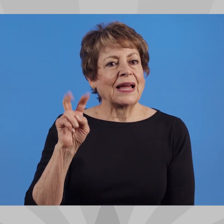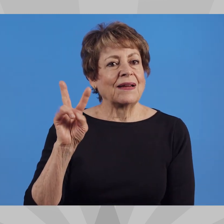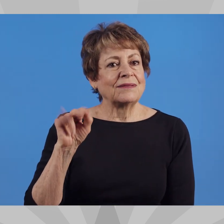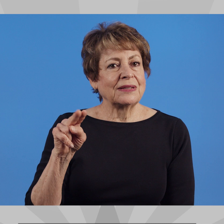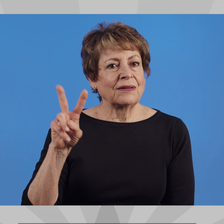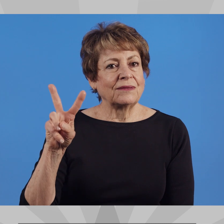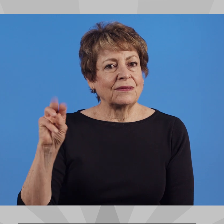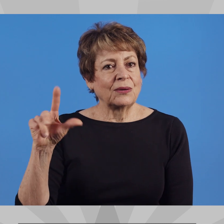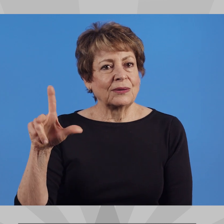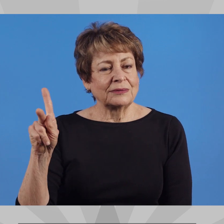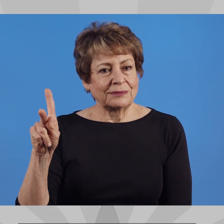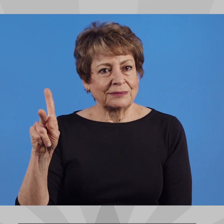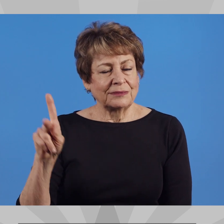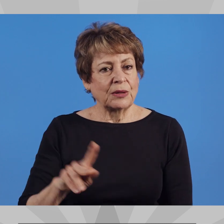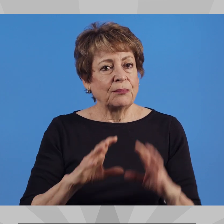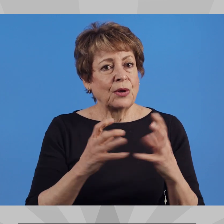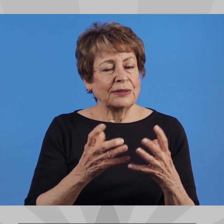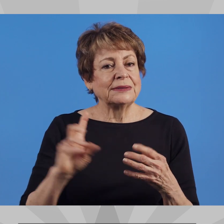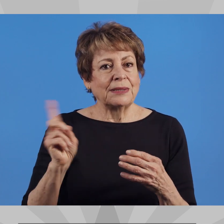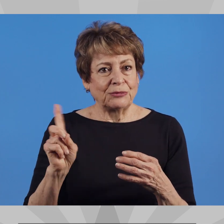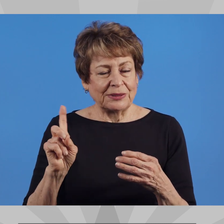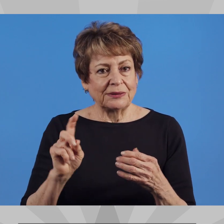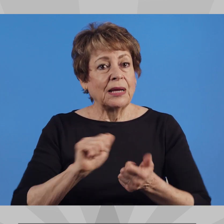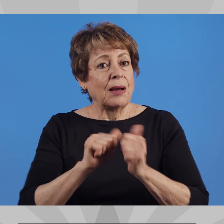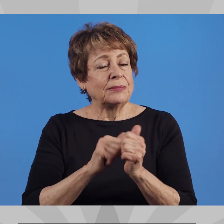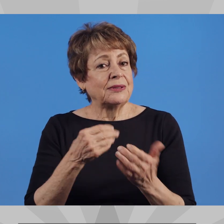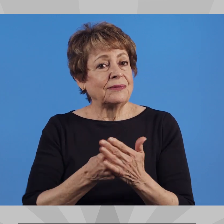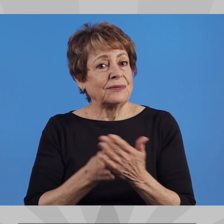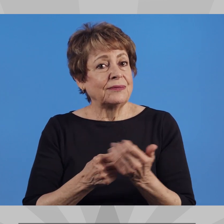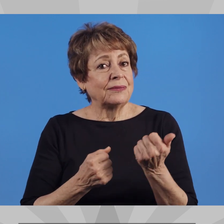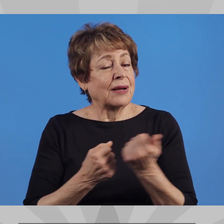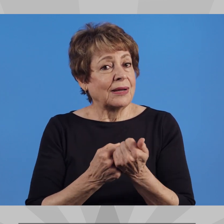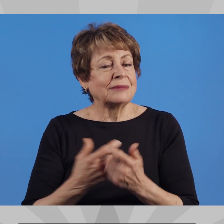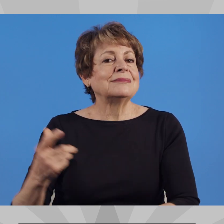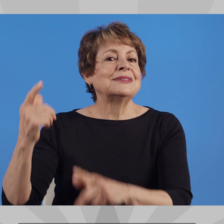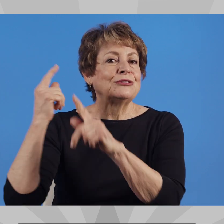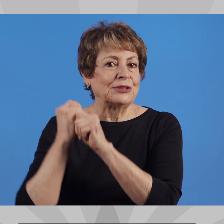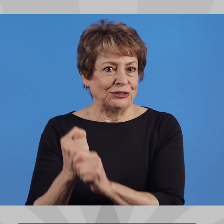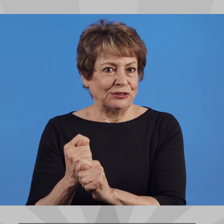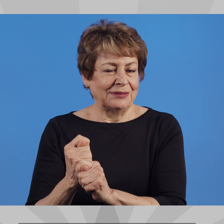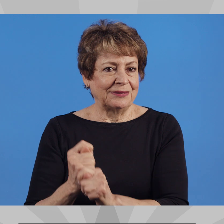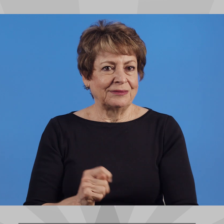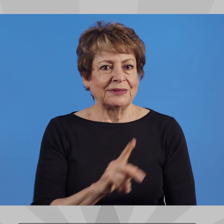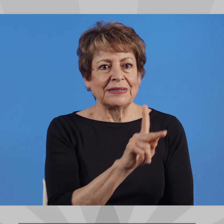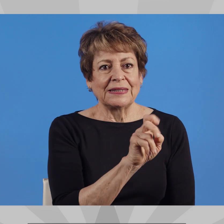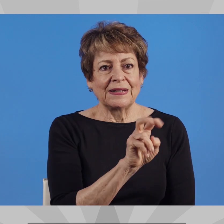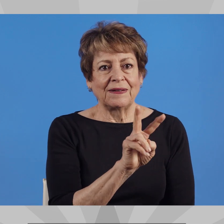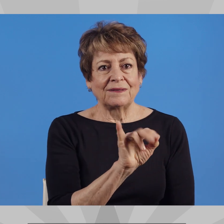Kevin Volk Party Democratic Campaign Funding Traditional